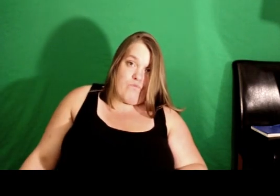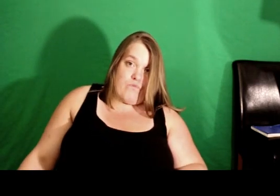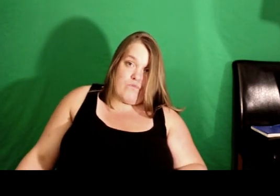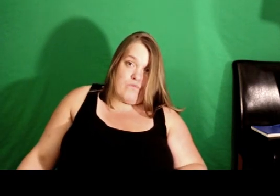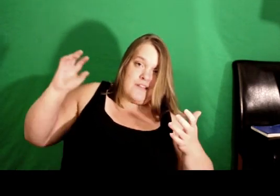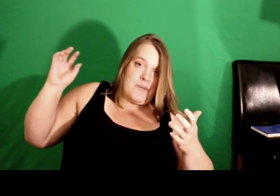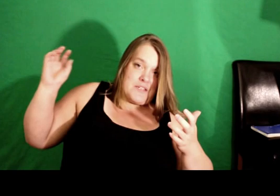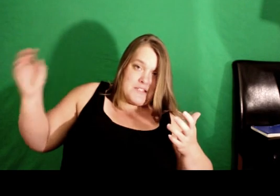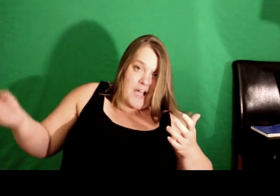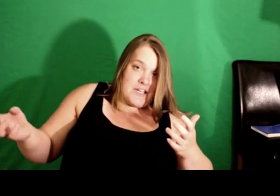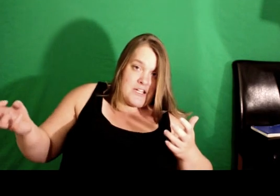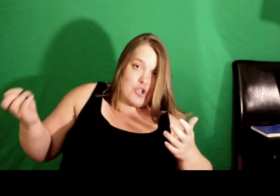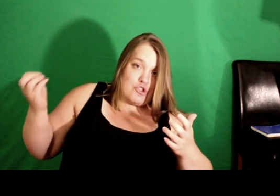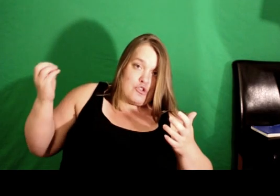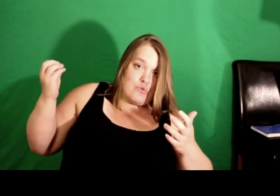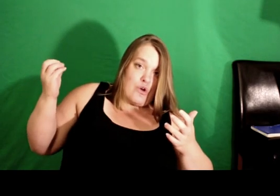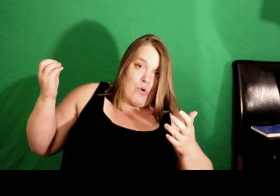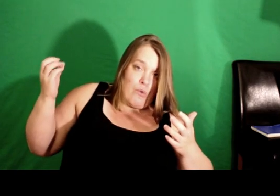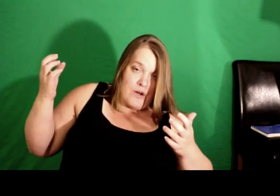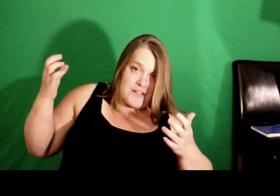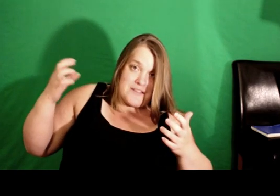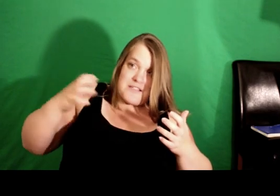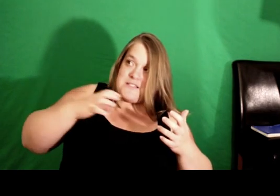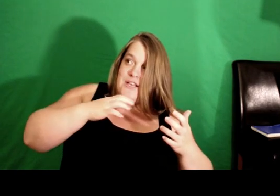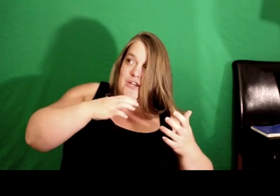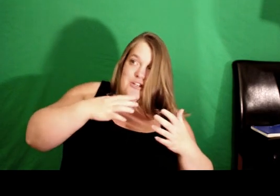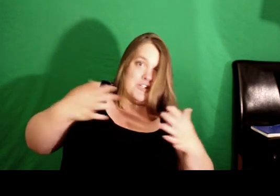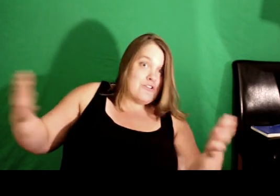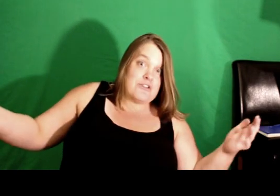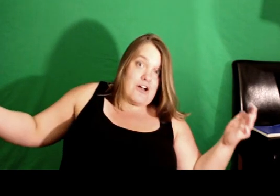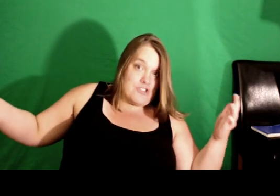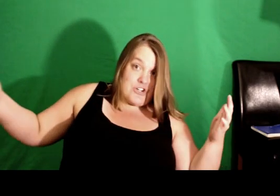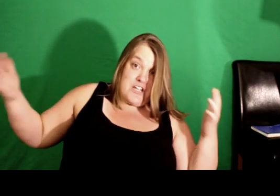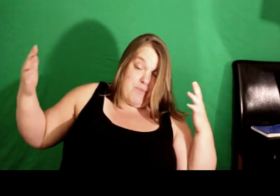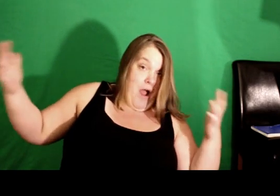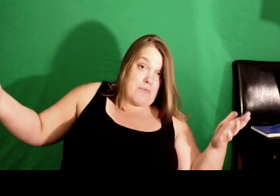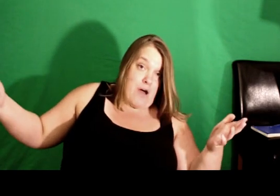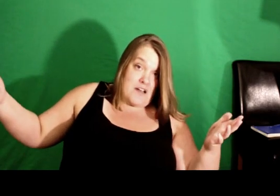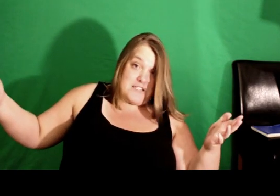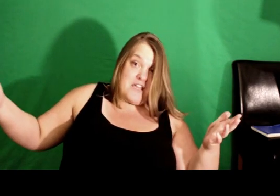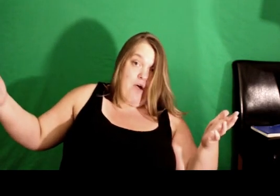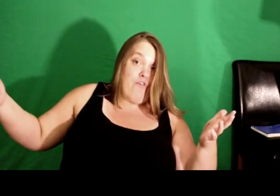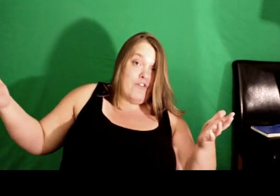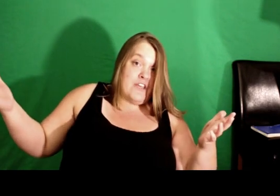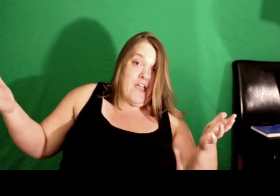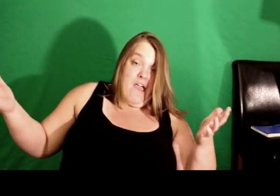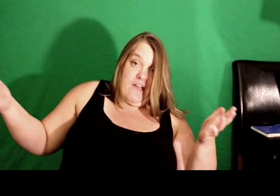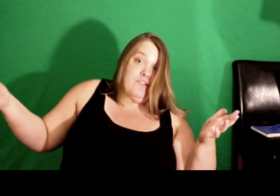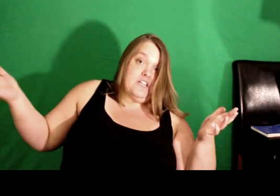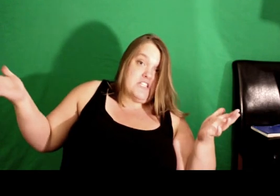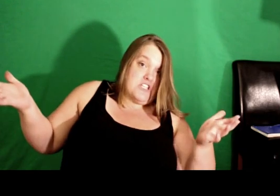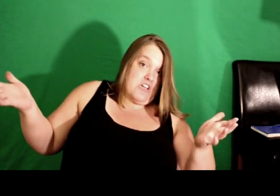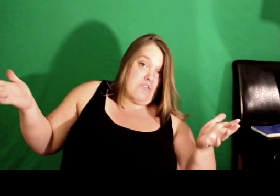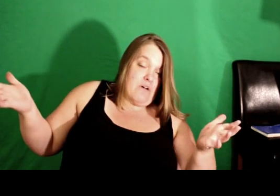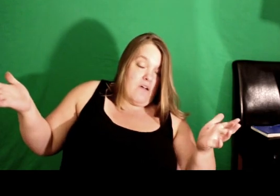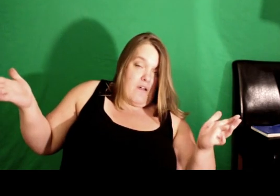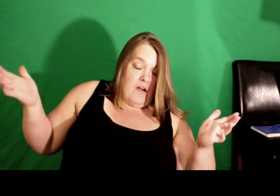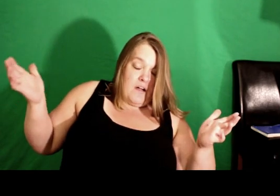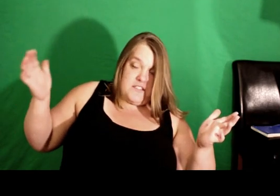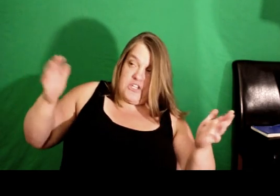And I'm excited to go on this year-long journey. Honestly, hopefully it'll continue to